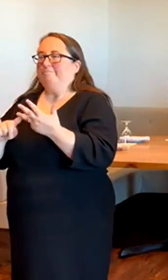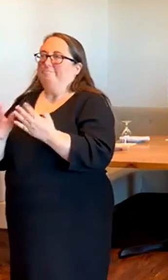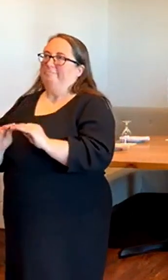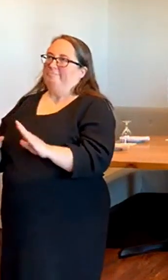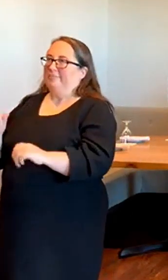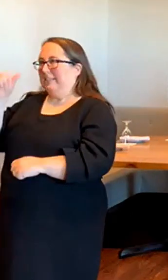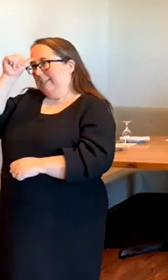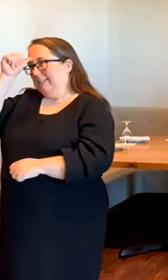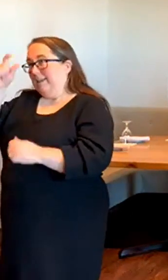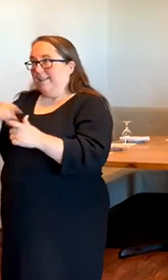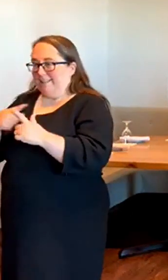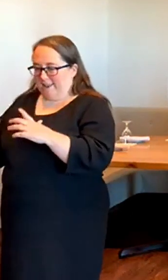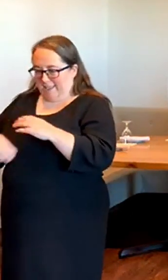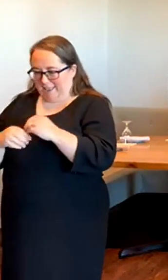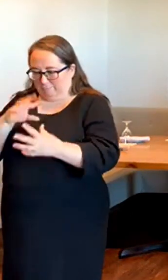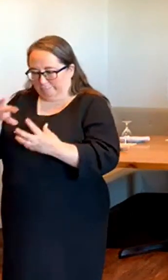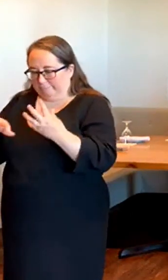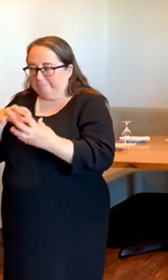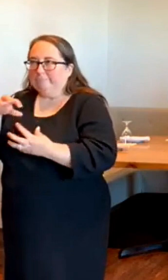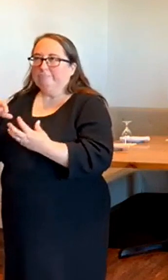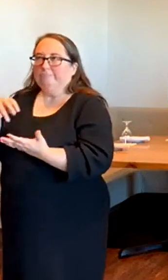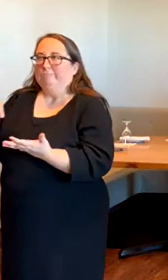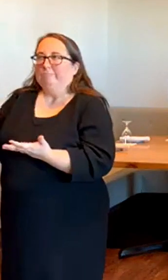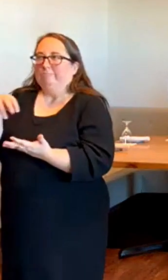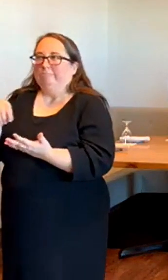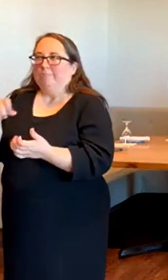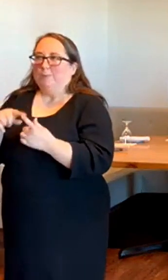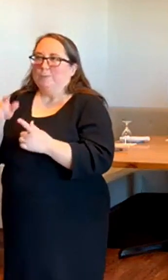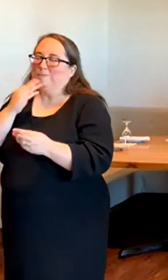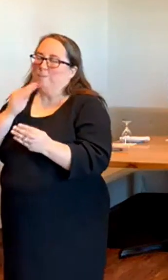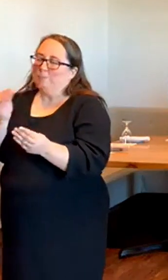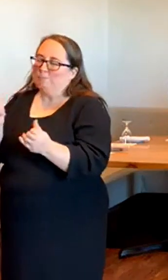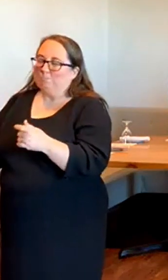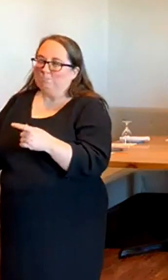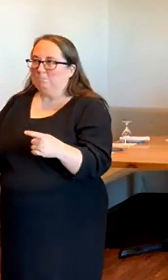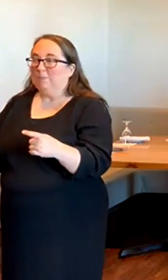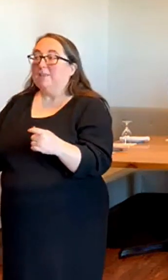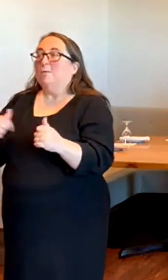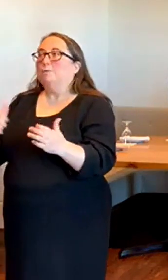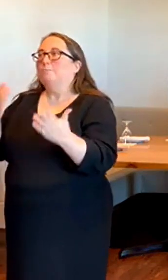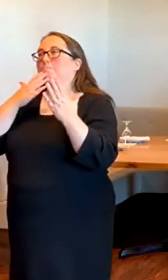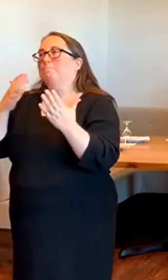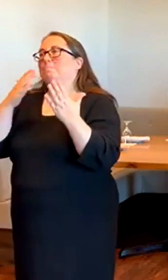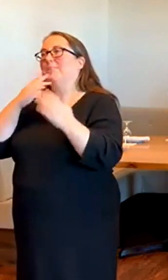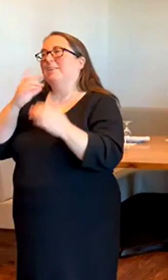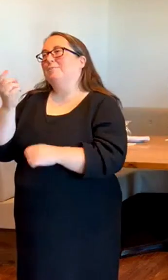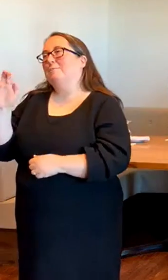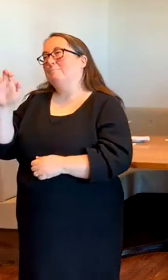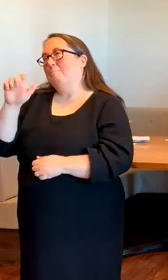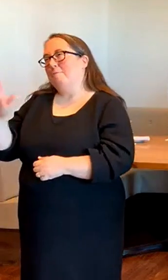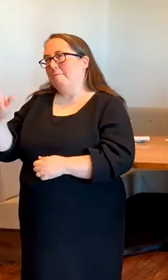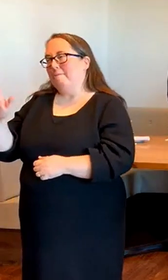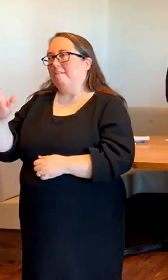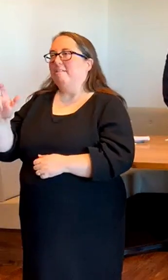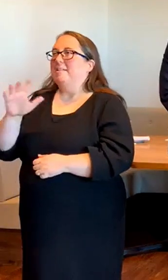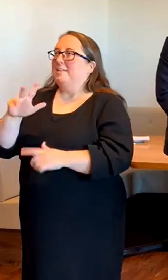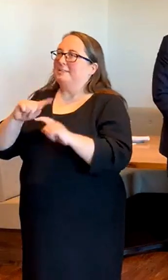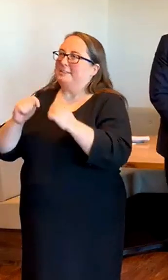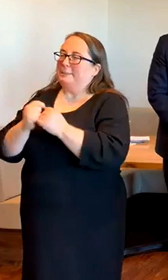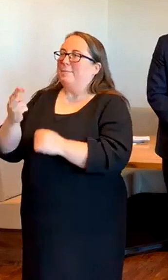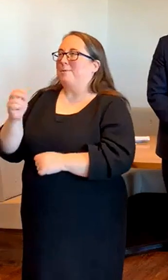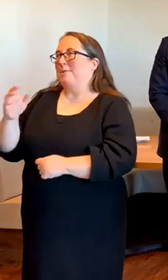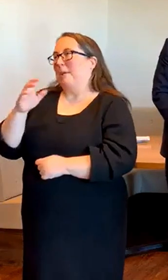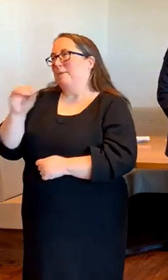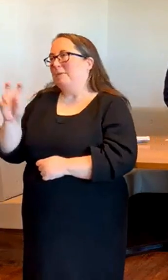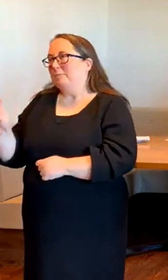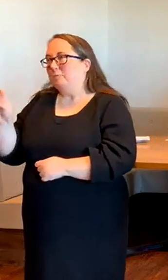add our subtle spices to the food. And finally, I would like to thank Dr. Ball, team of Howard County Tourism,